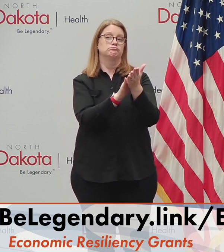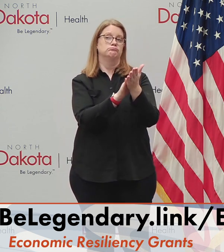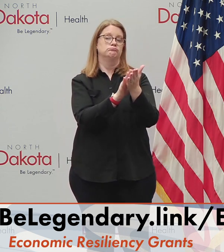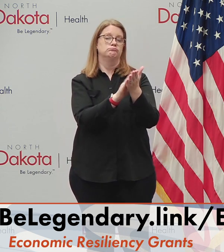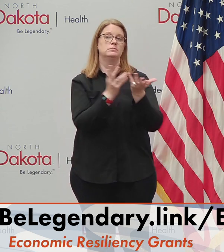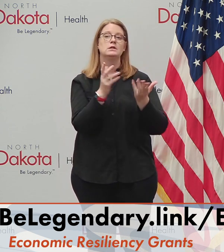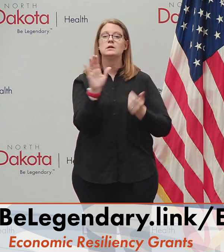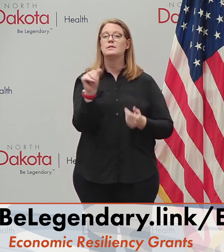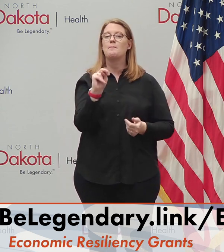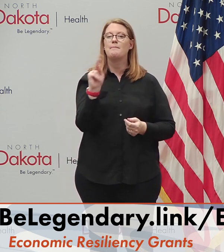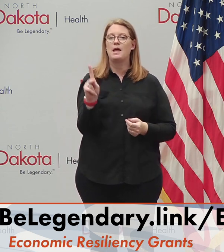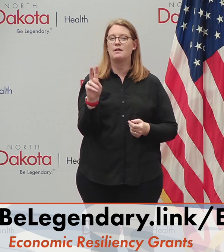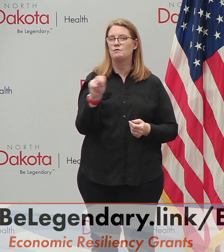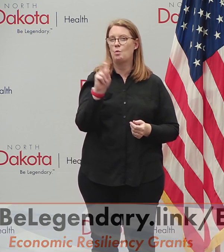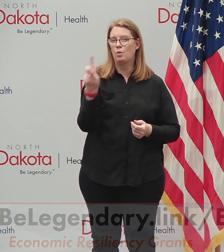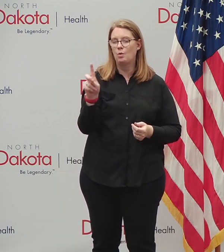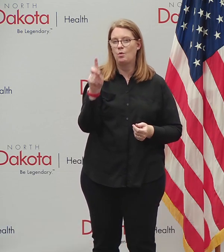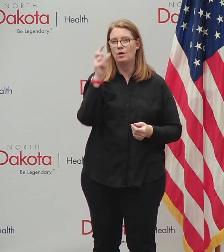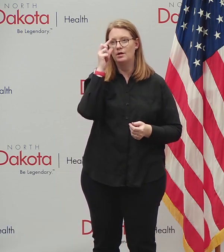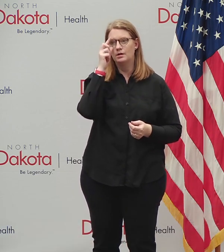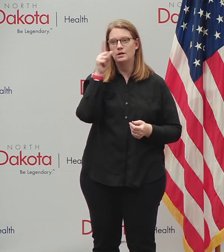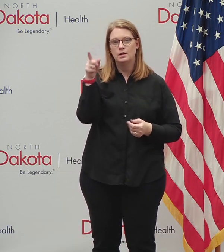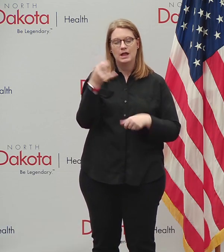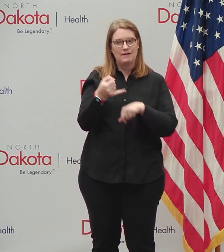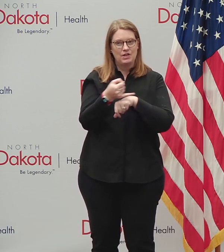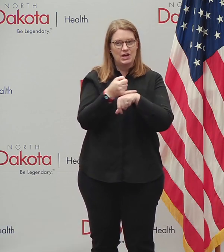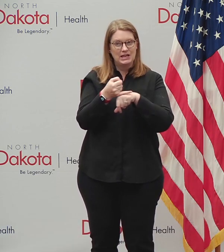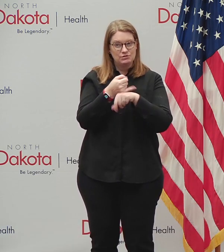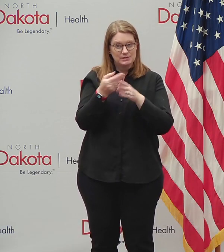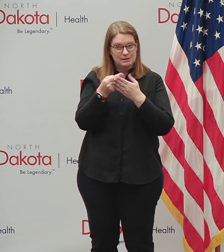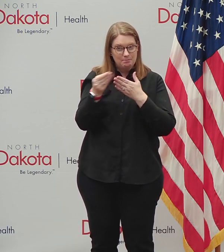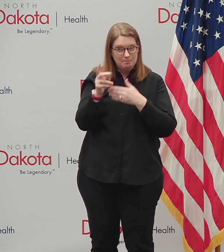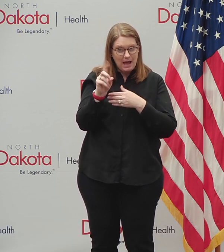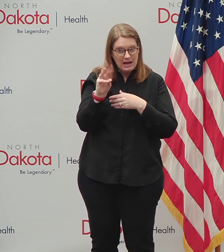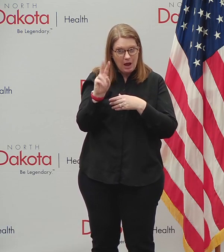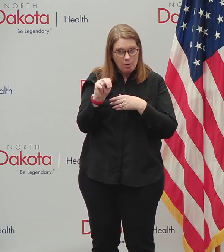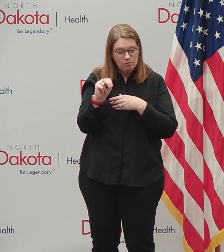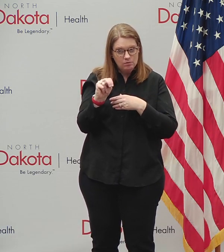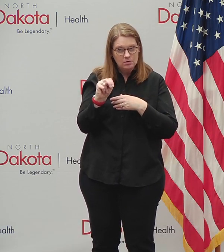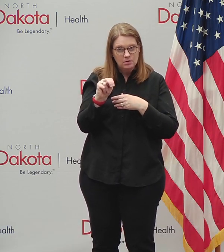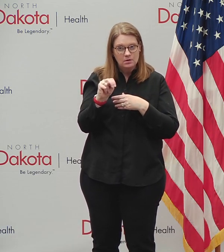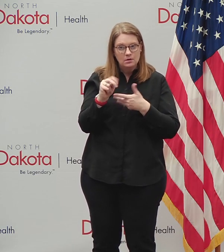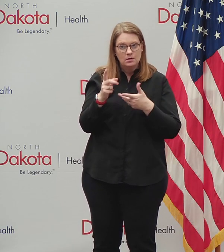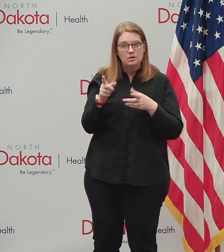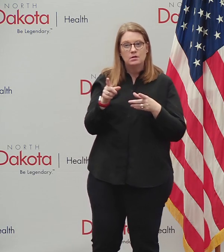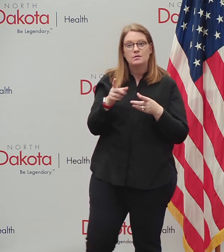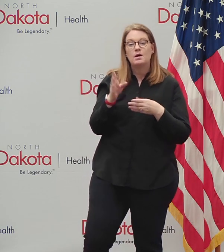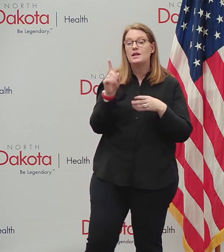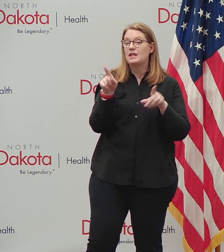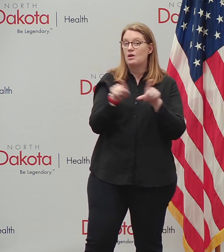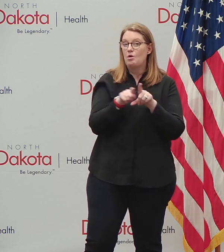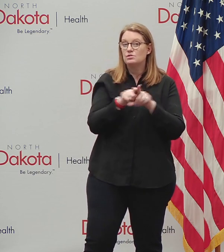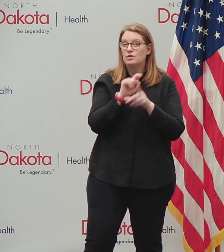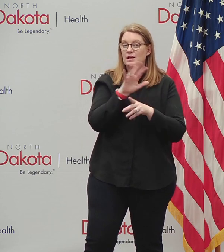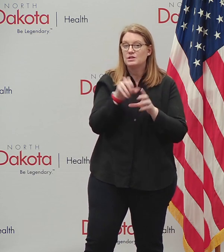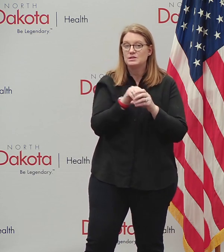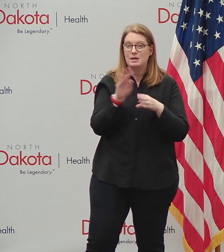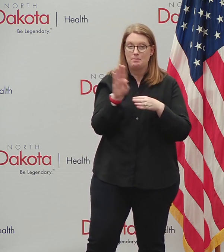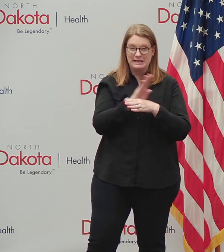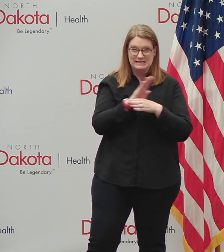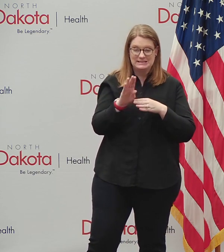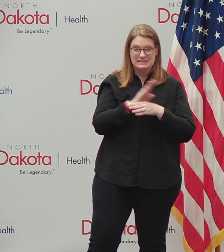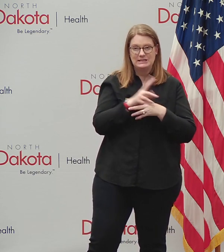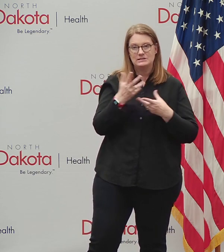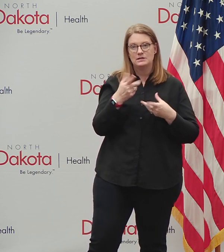the Bank of North Dakota has their interest buy-down program. That applies to businesses within hospitality as well as outside of